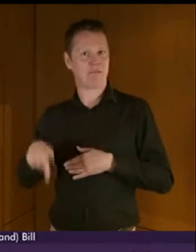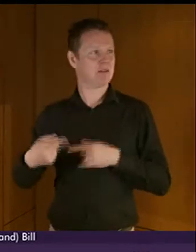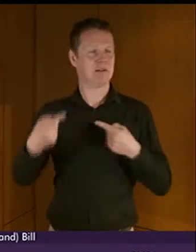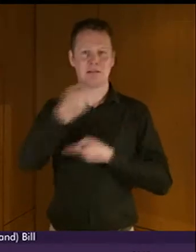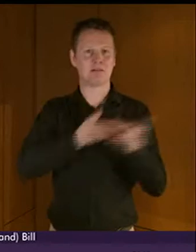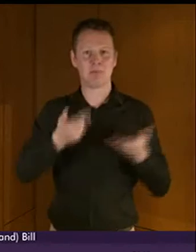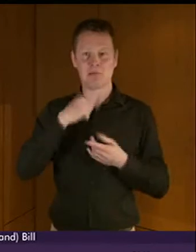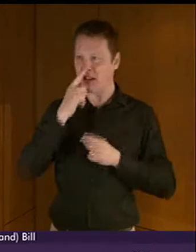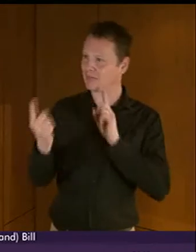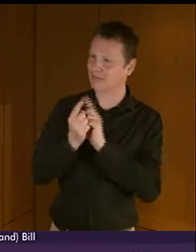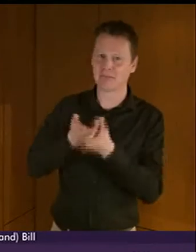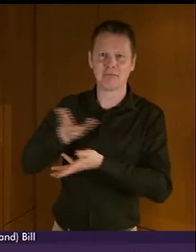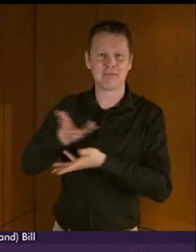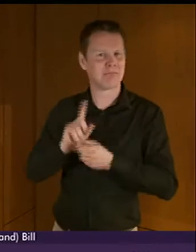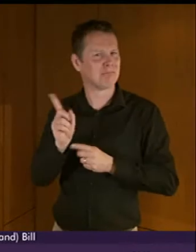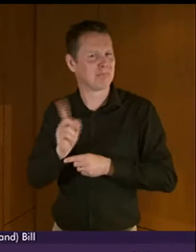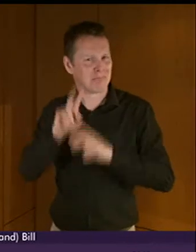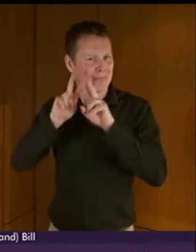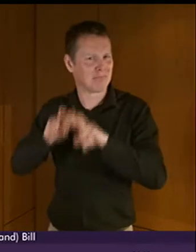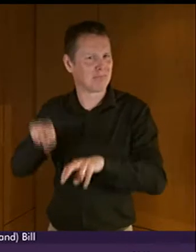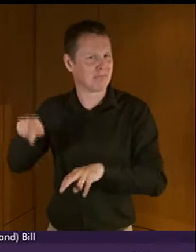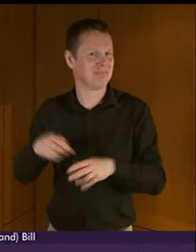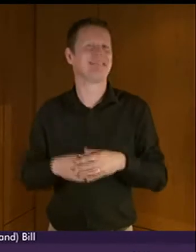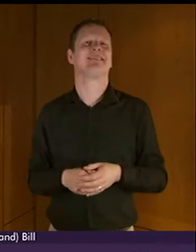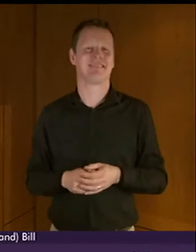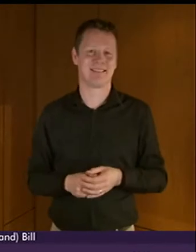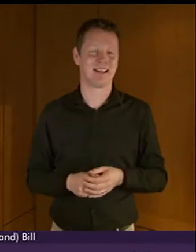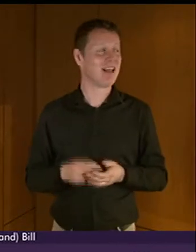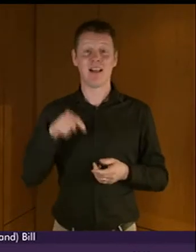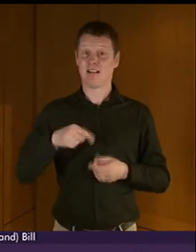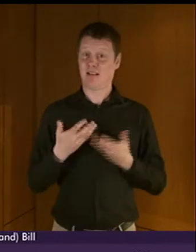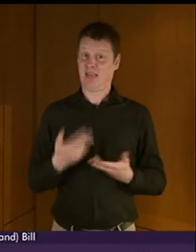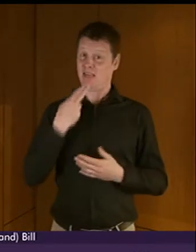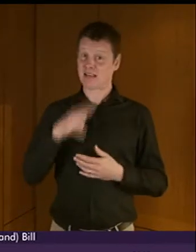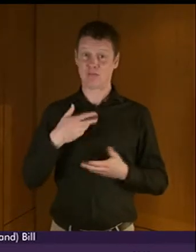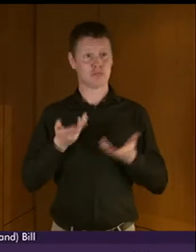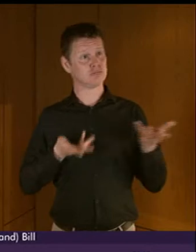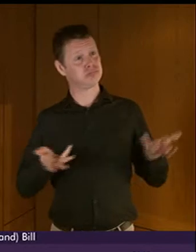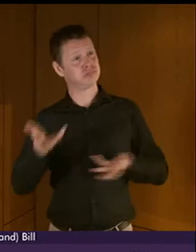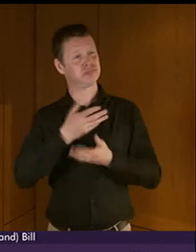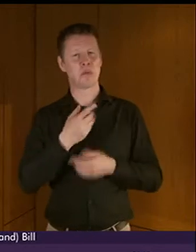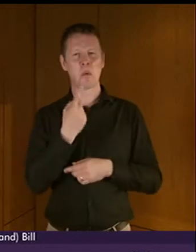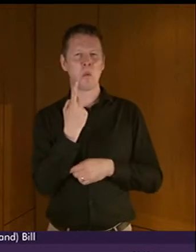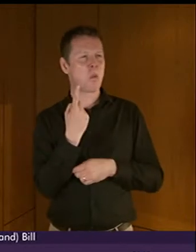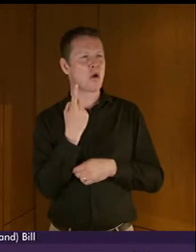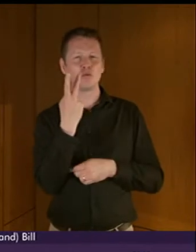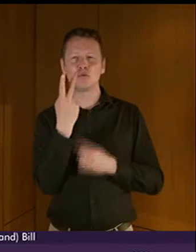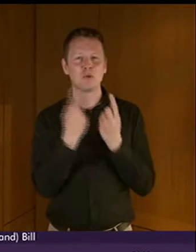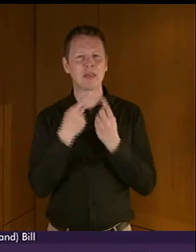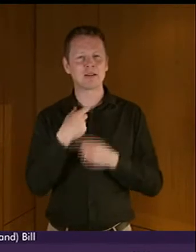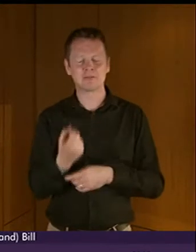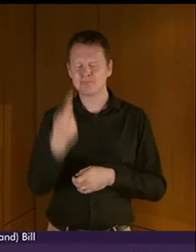I have one of two things that sort of have come to me as the debate has developed and as I thought about what I might say.